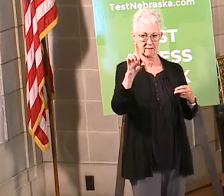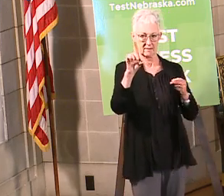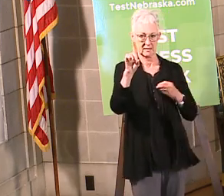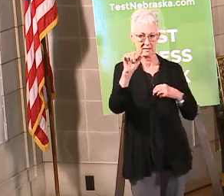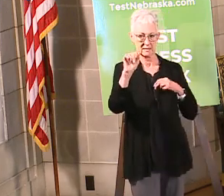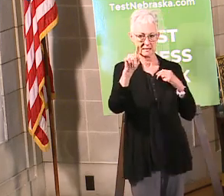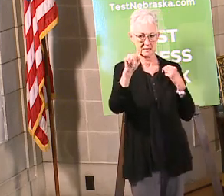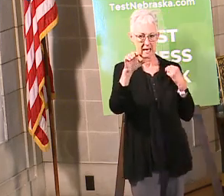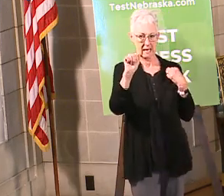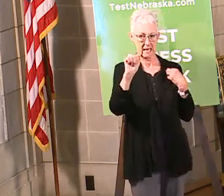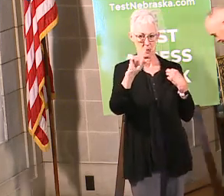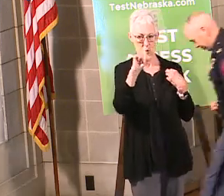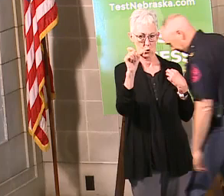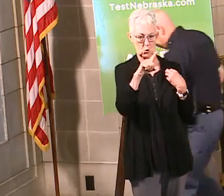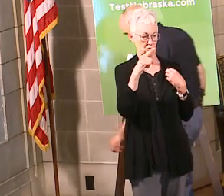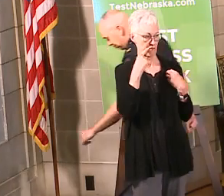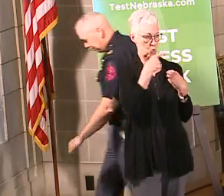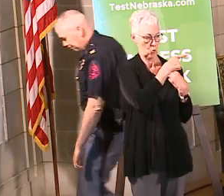yes thank you thank you carl